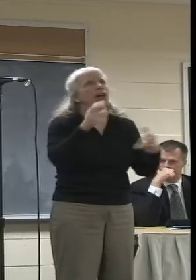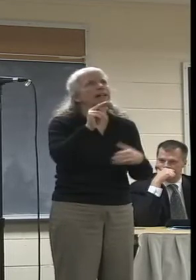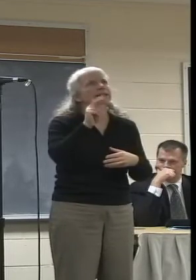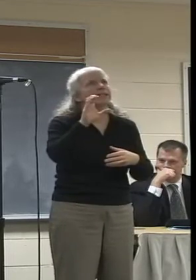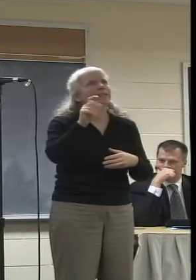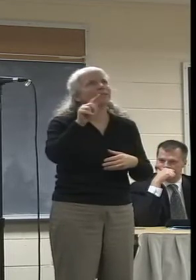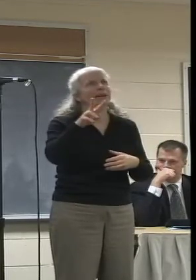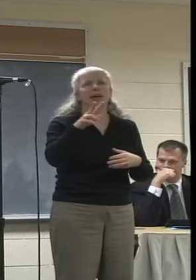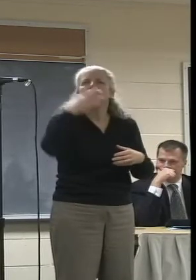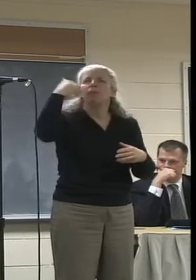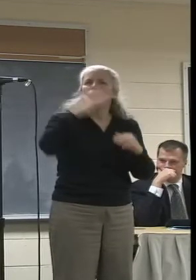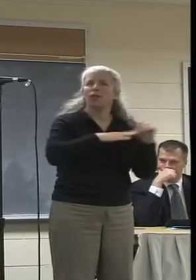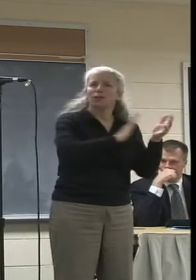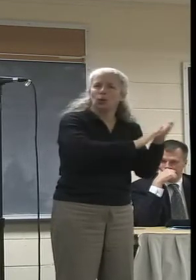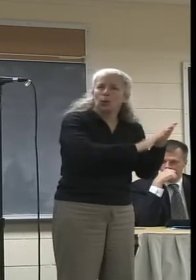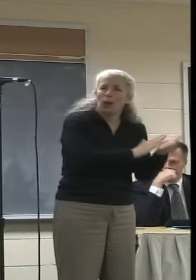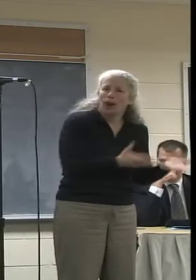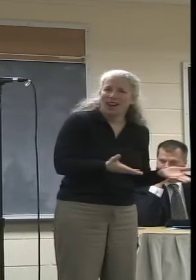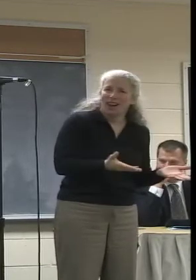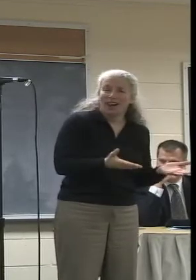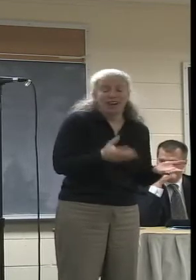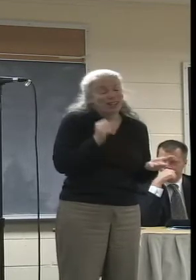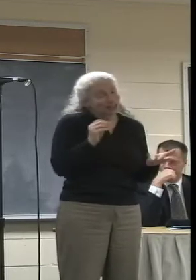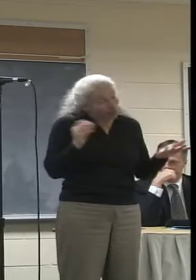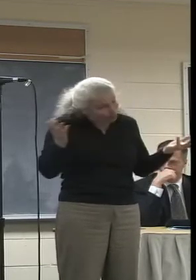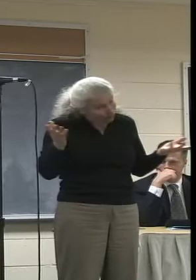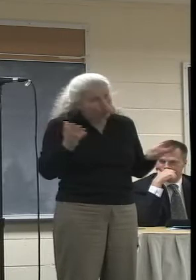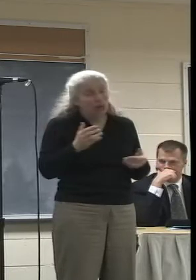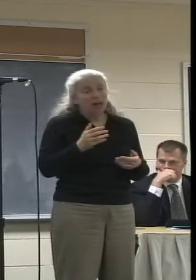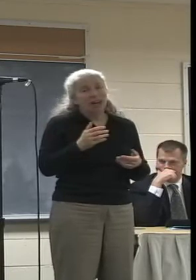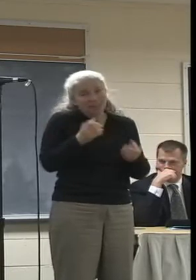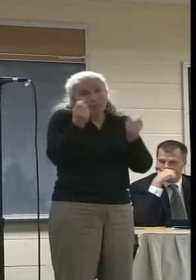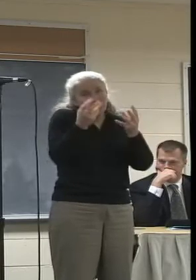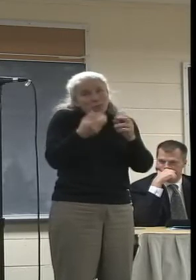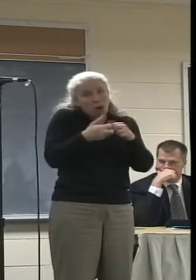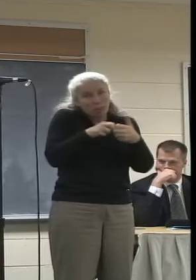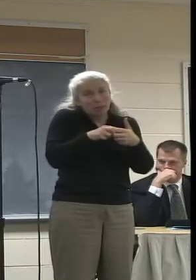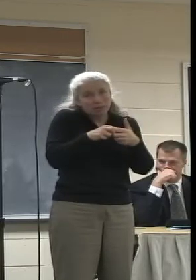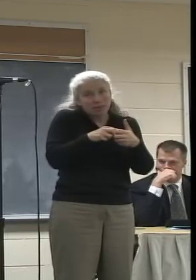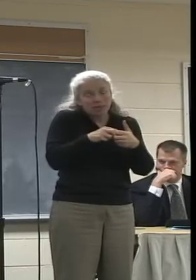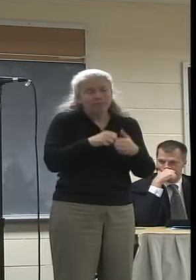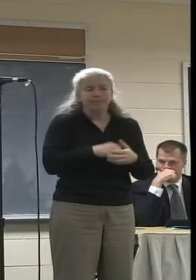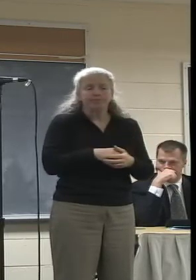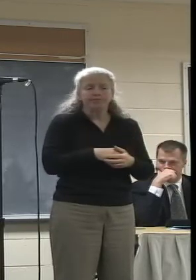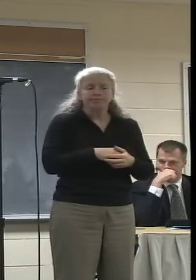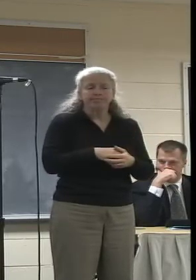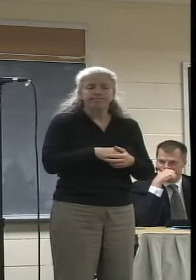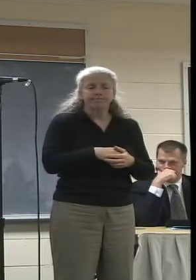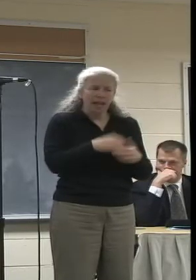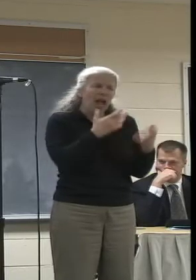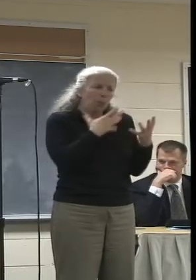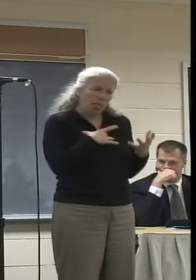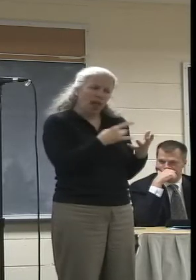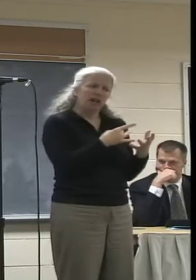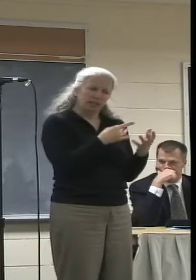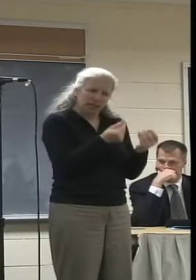in school. I do want to point out there are a few issues though that I would like addressed.